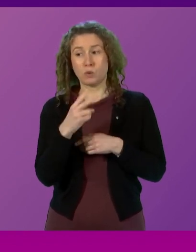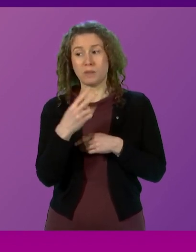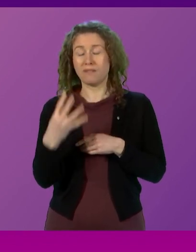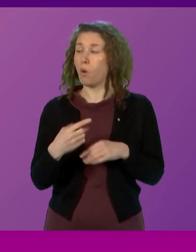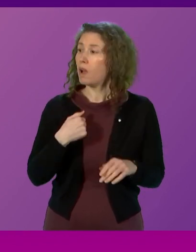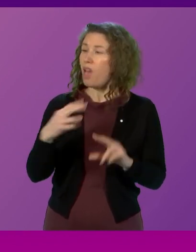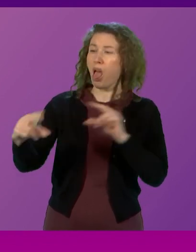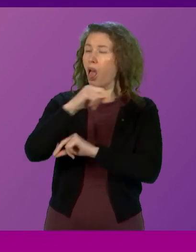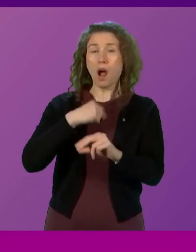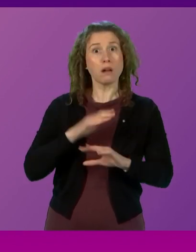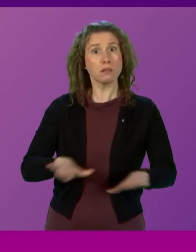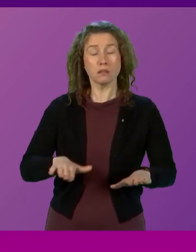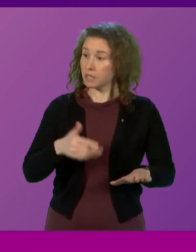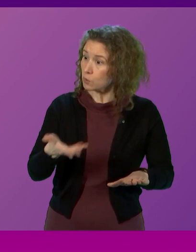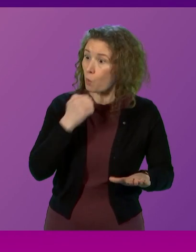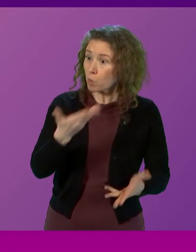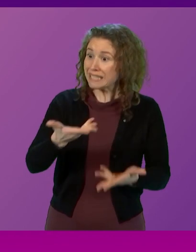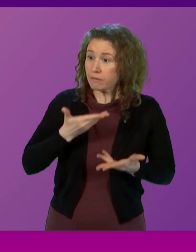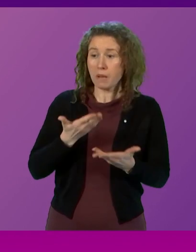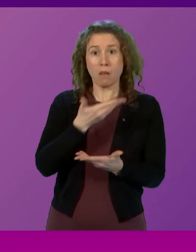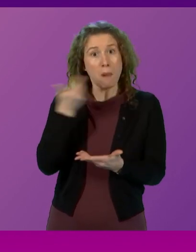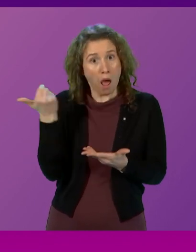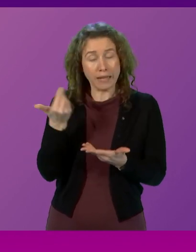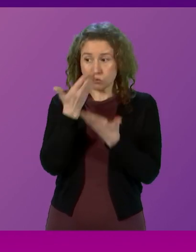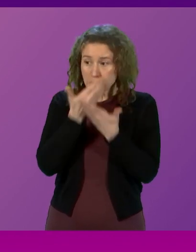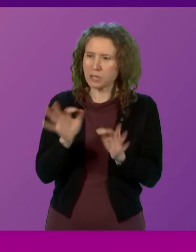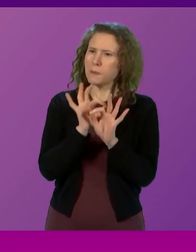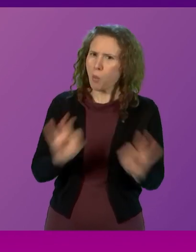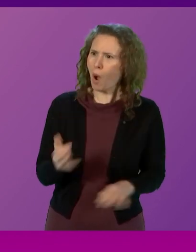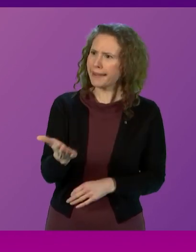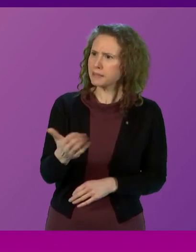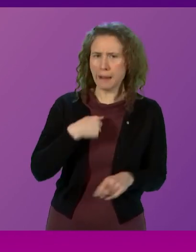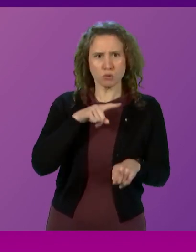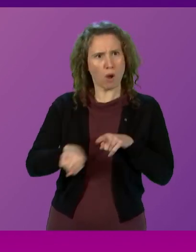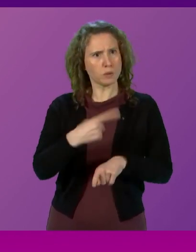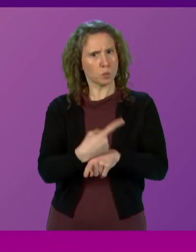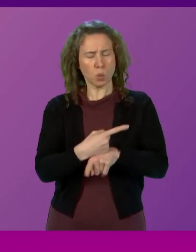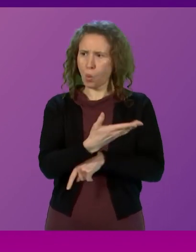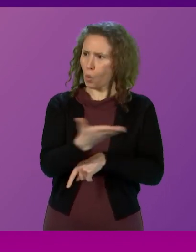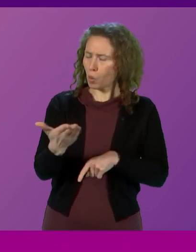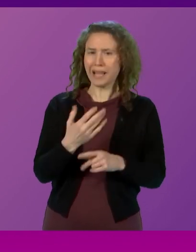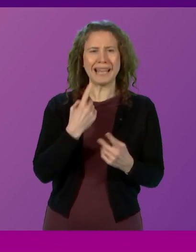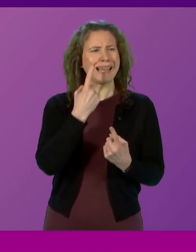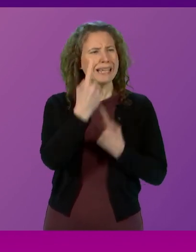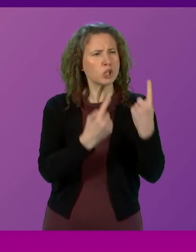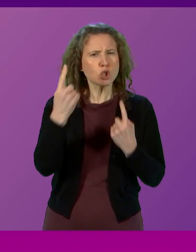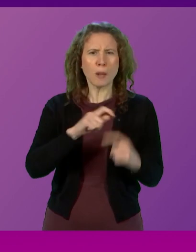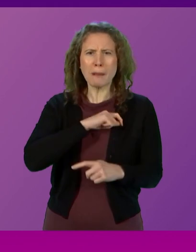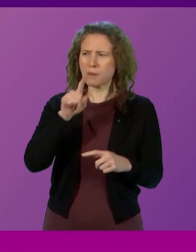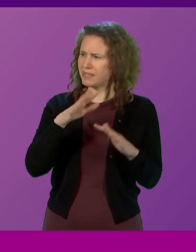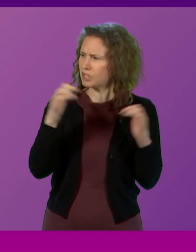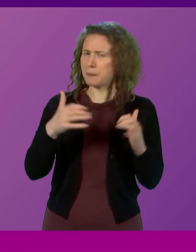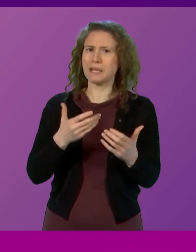to speak if members will not give me the courtesy and respect of being quiet. While I do so, each and every member of this Chamber